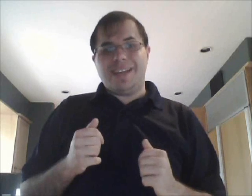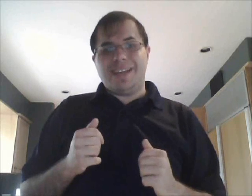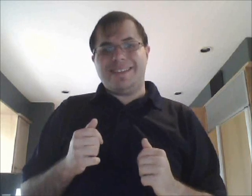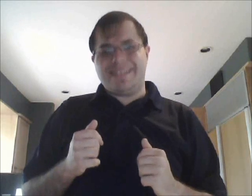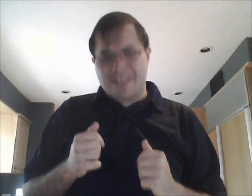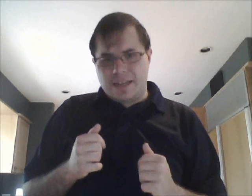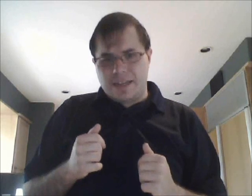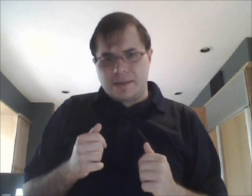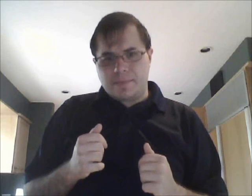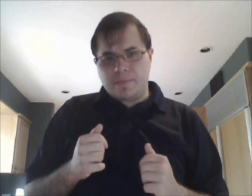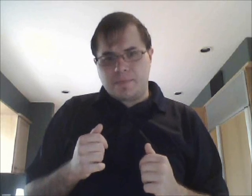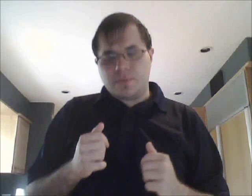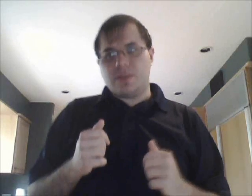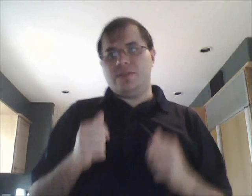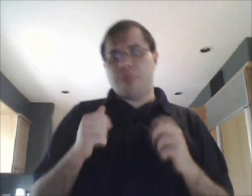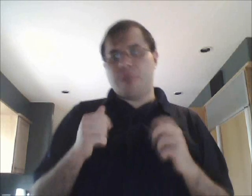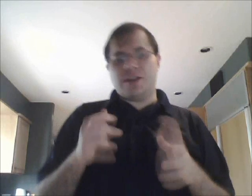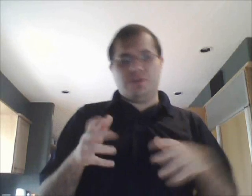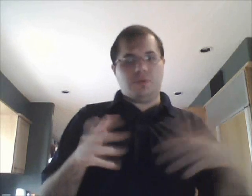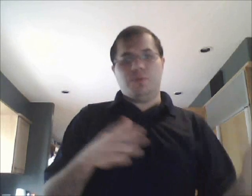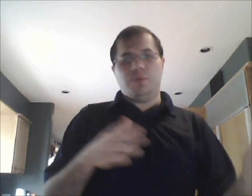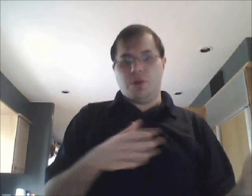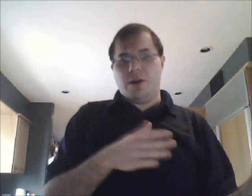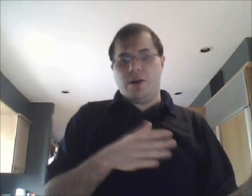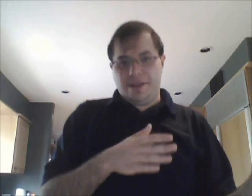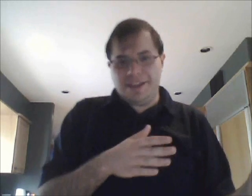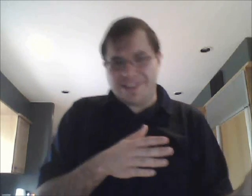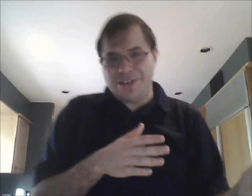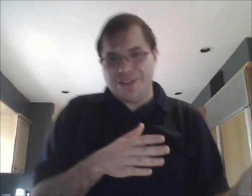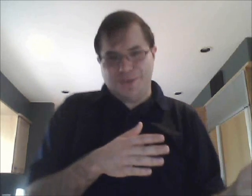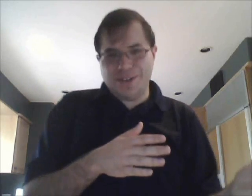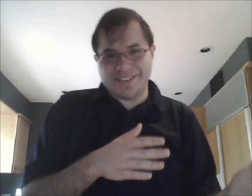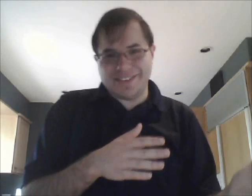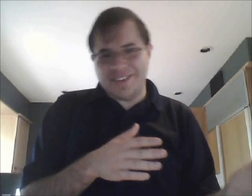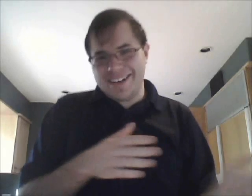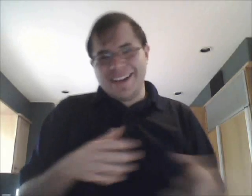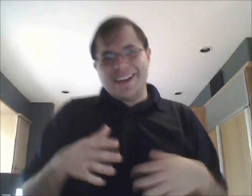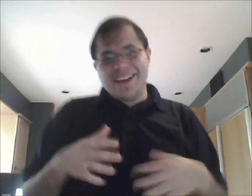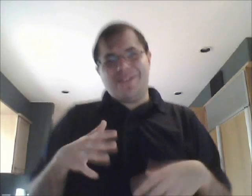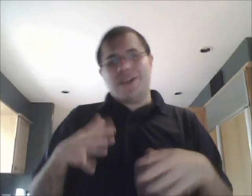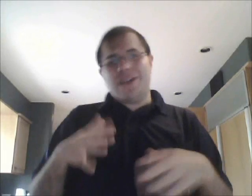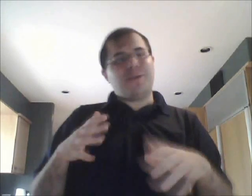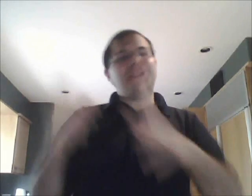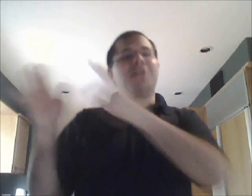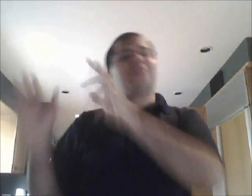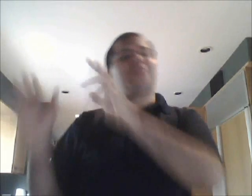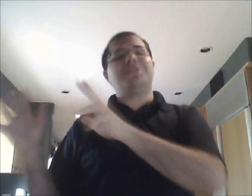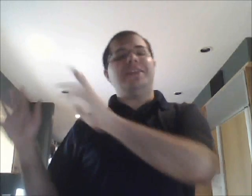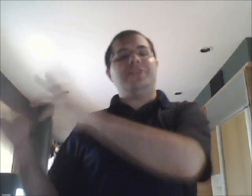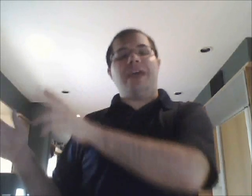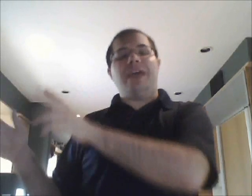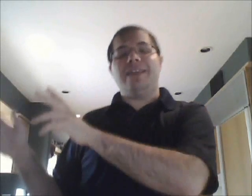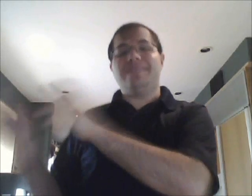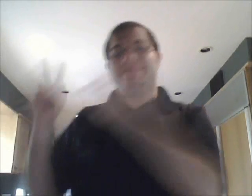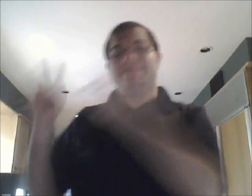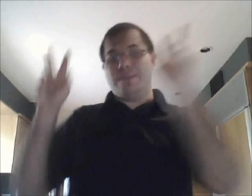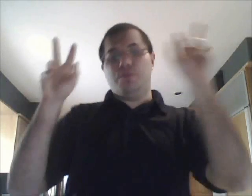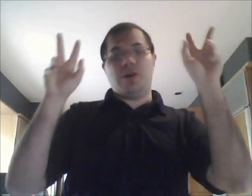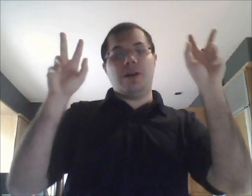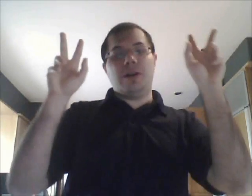and C because he actually wrote the book on it too. So if you ever went to university to have this the book on